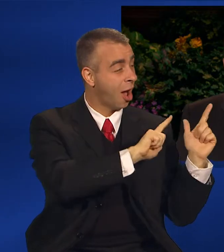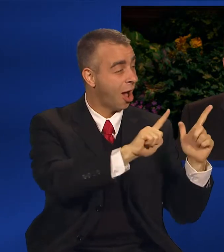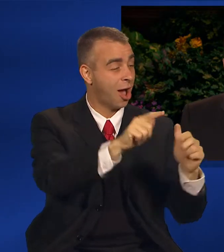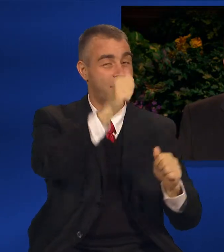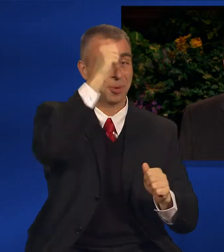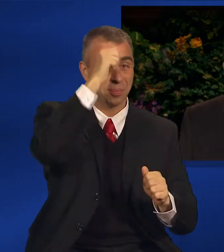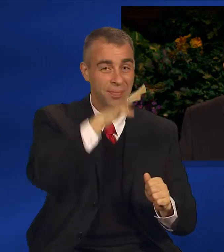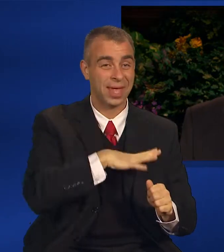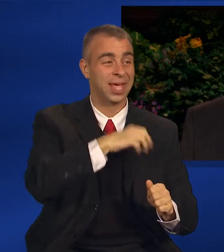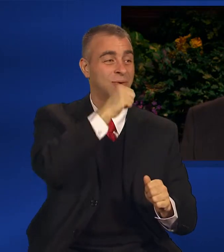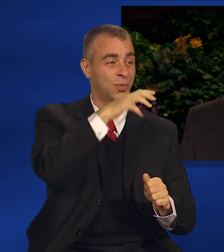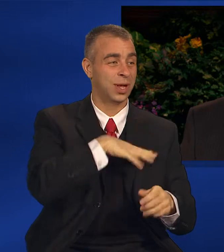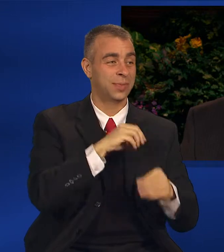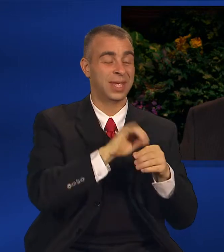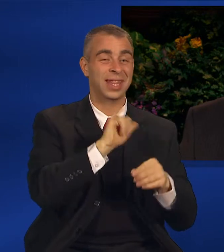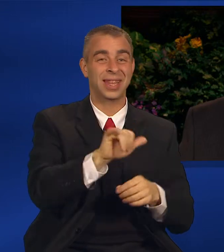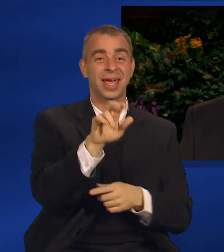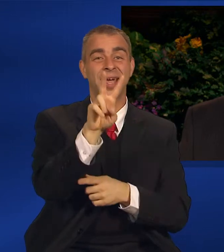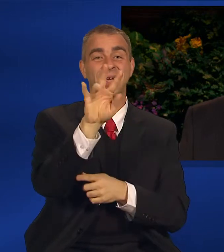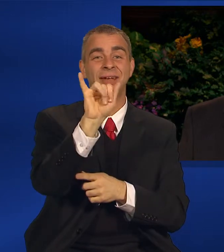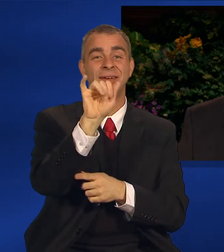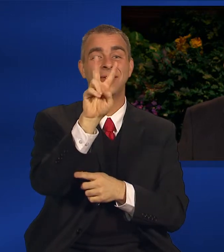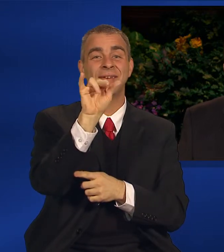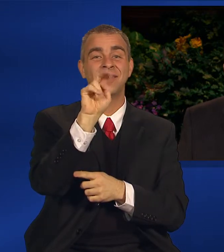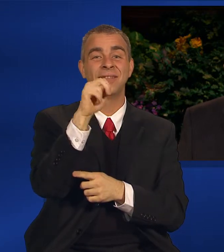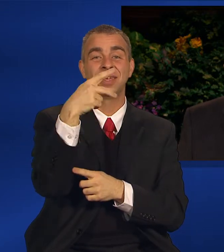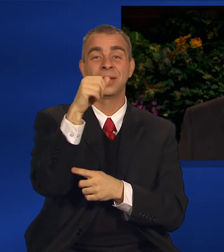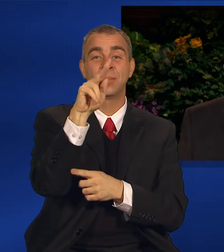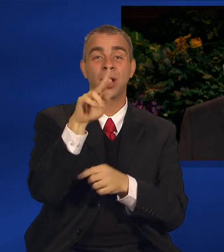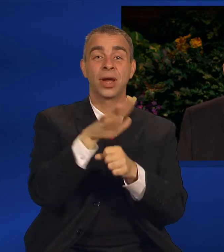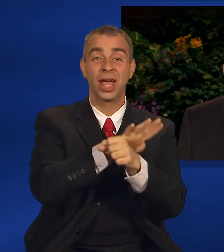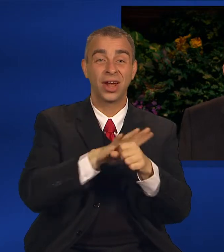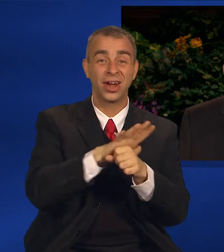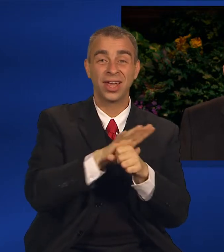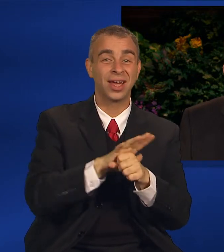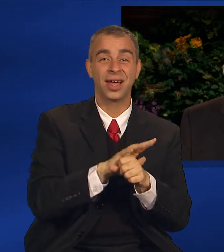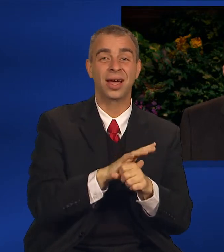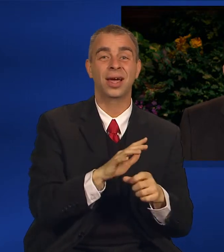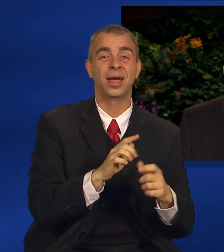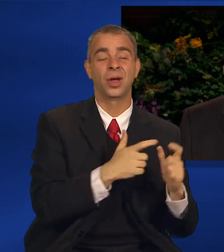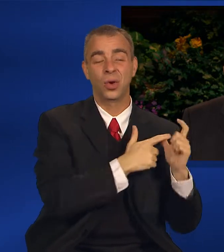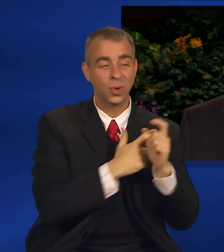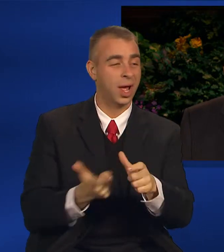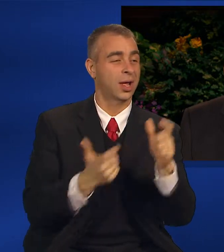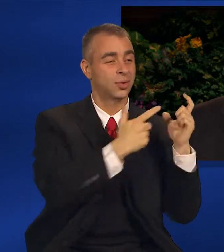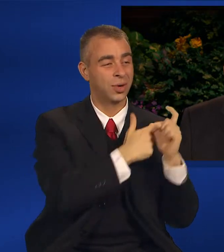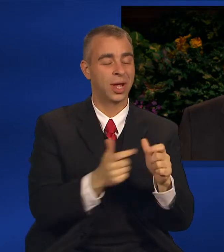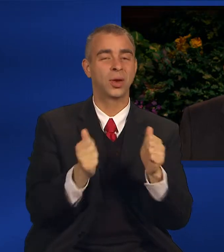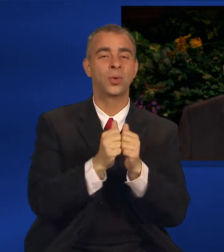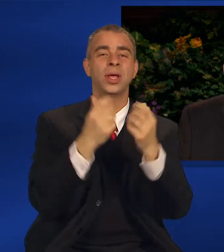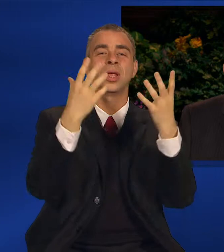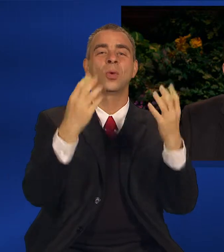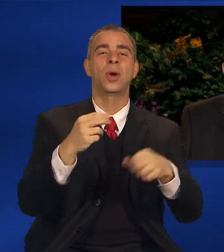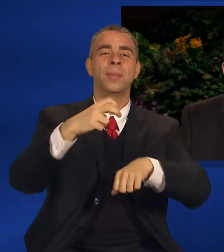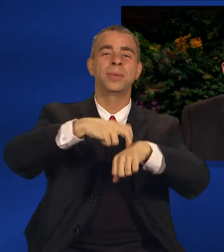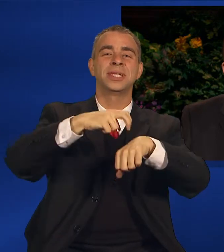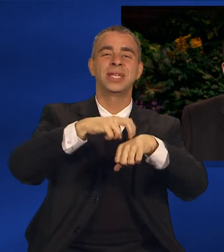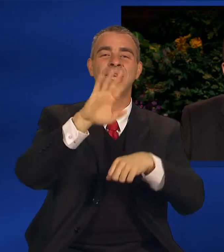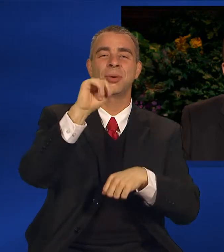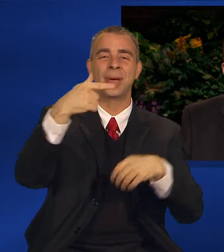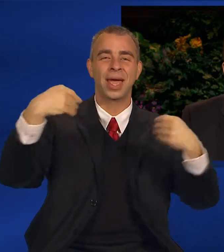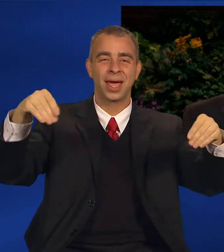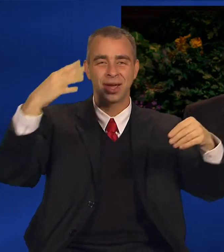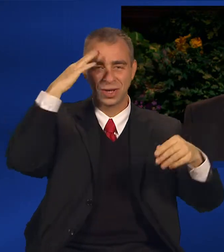and women of Vivian Park were dashing back and forth with wet burlap bags, beating at the flames